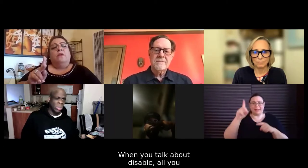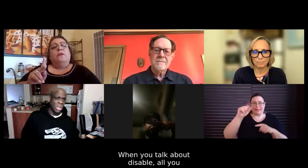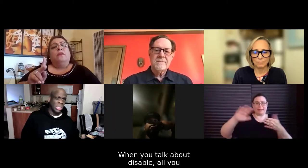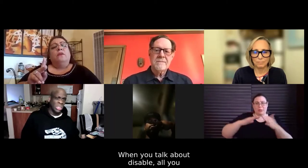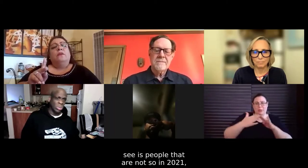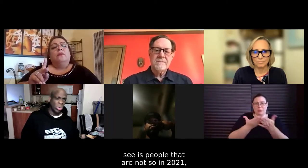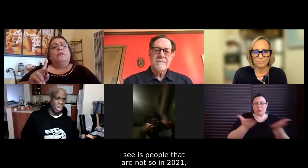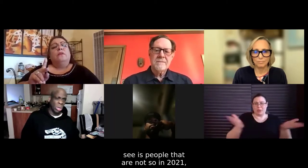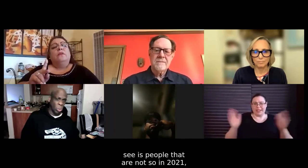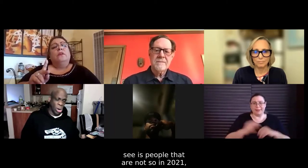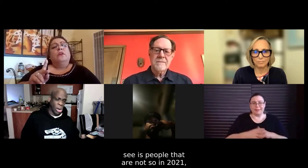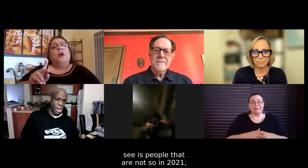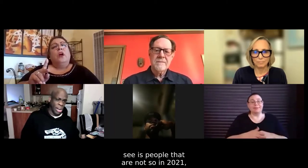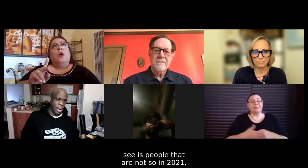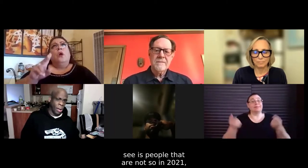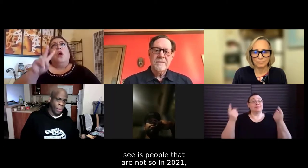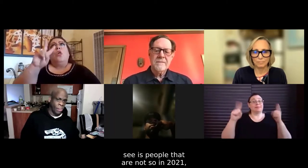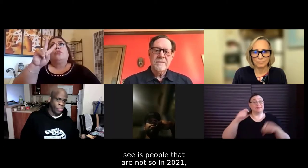in 2021,